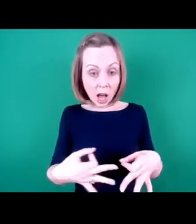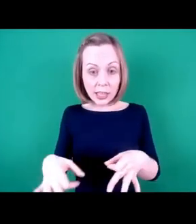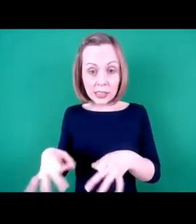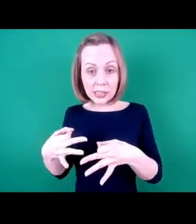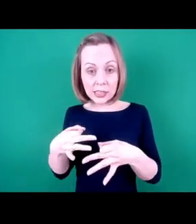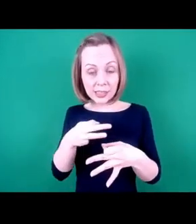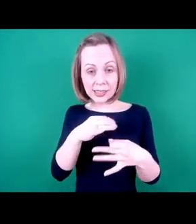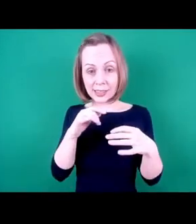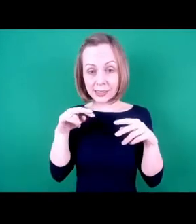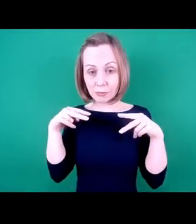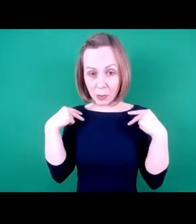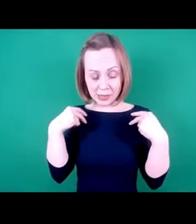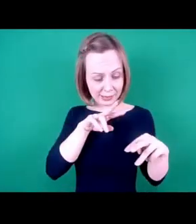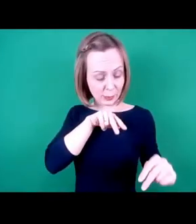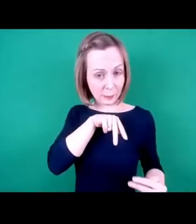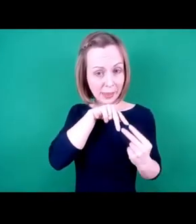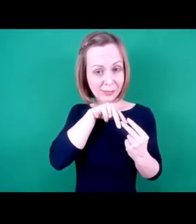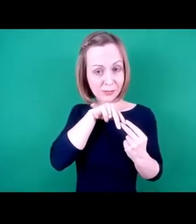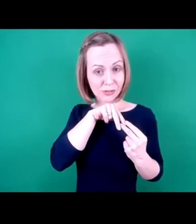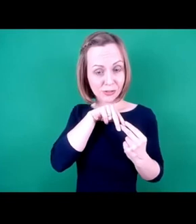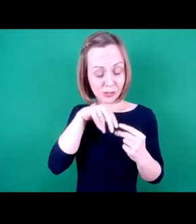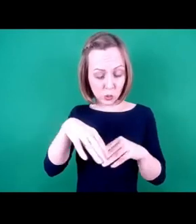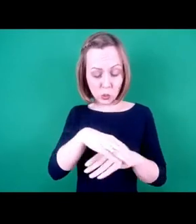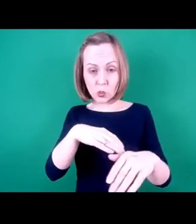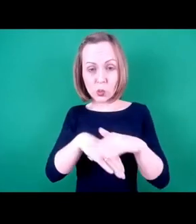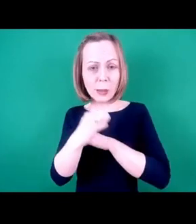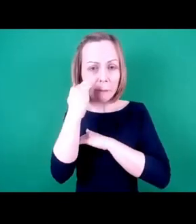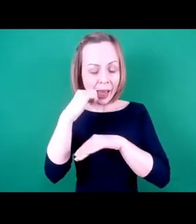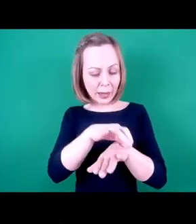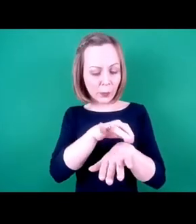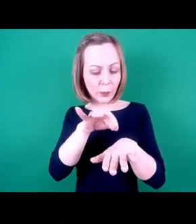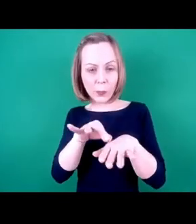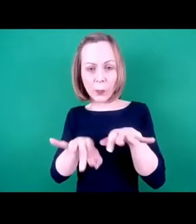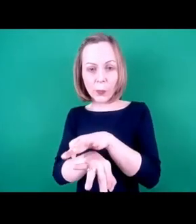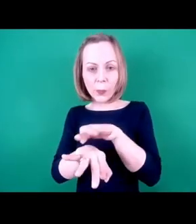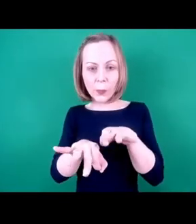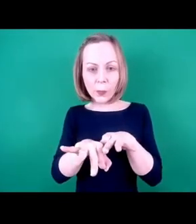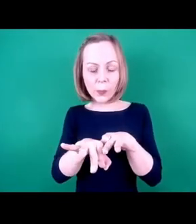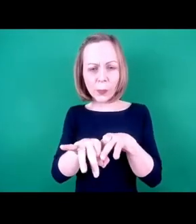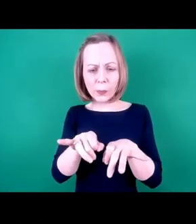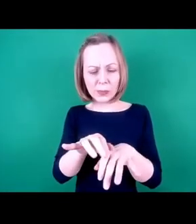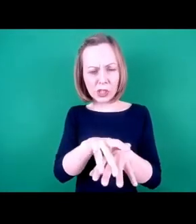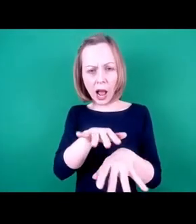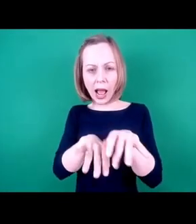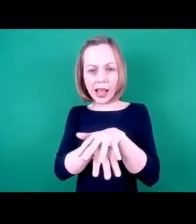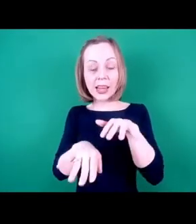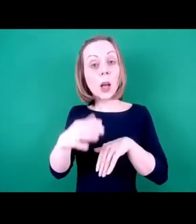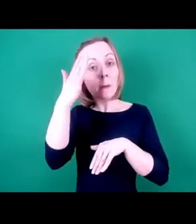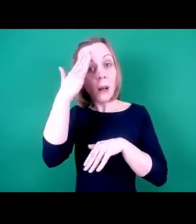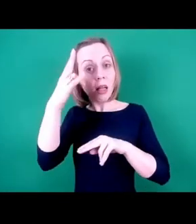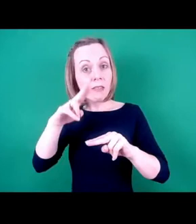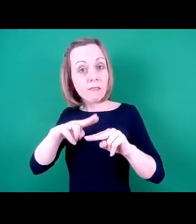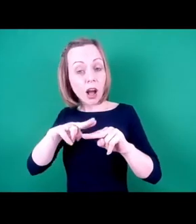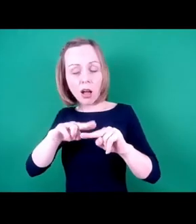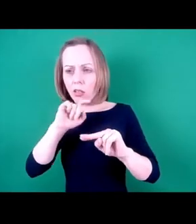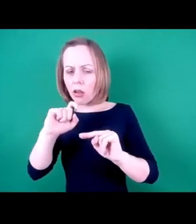and patent black shoes with straps to match her dress. They were very shiny. Mother and father had been given